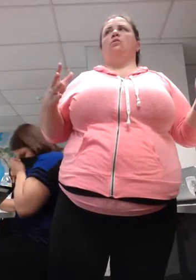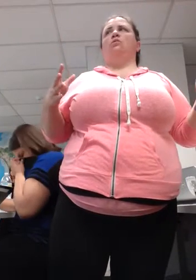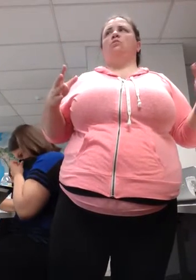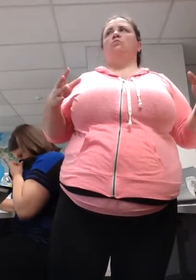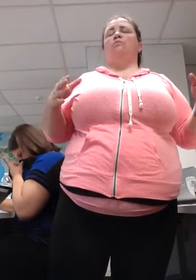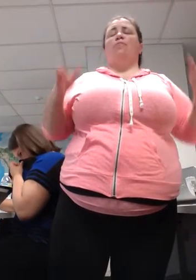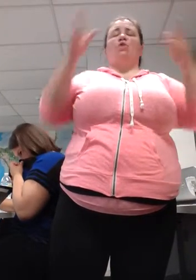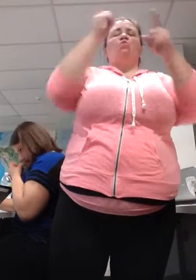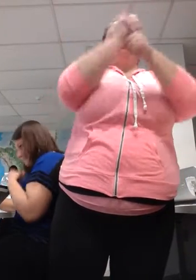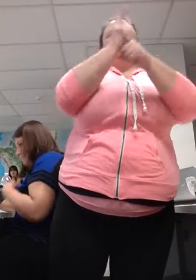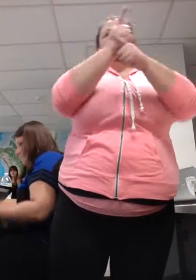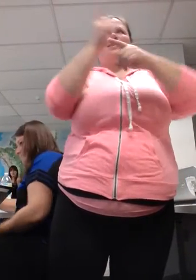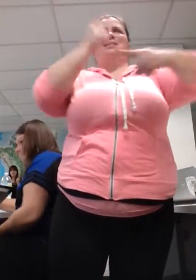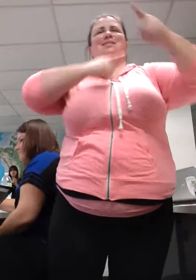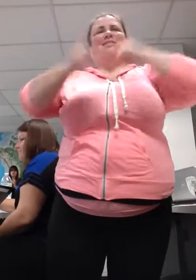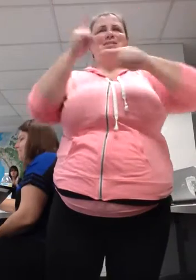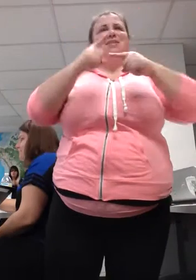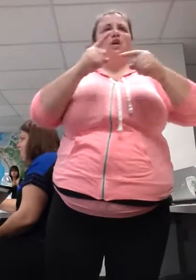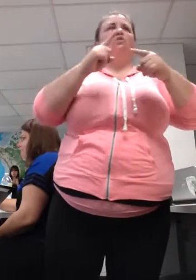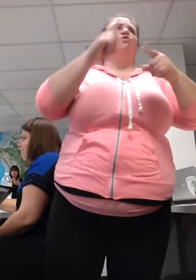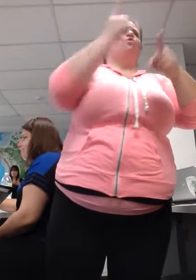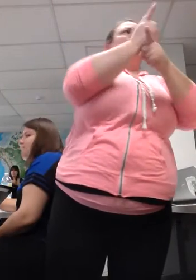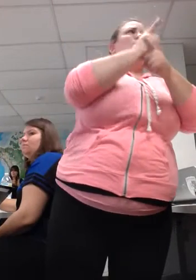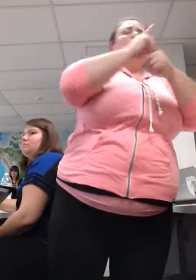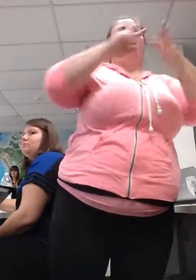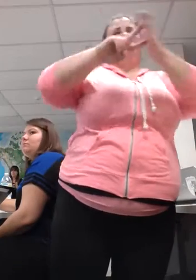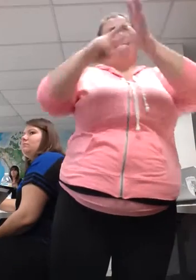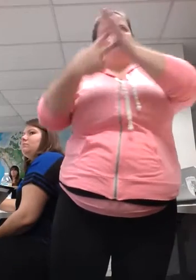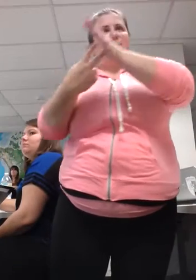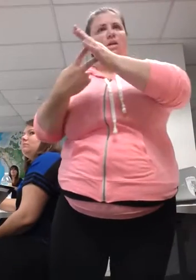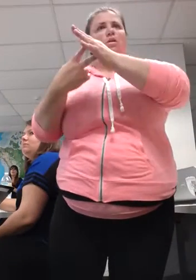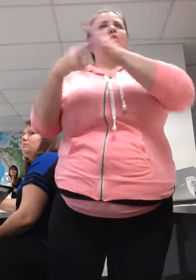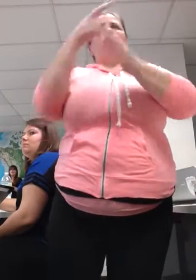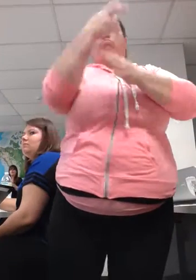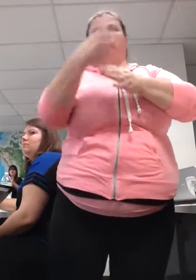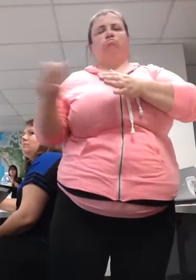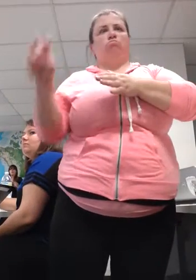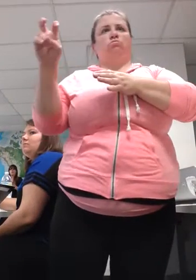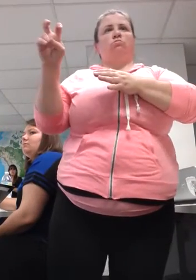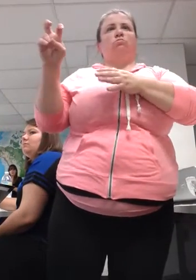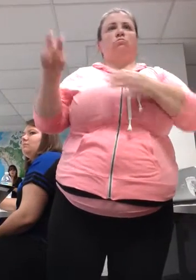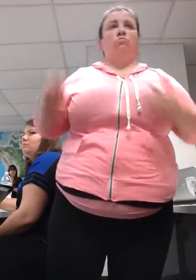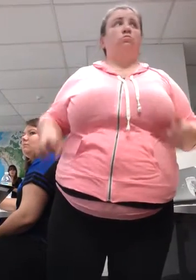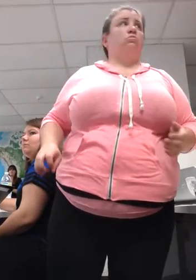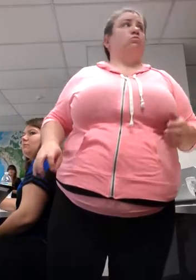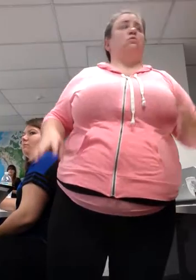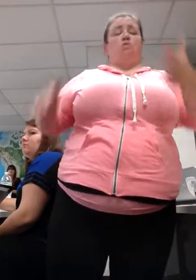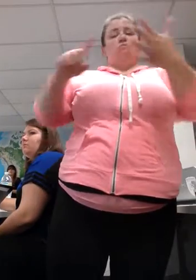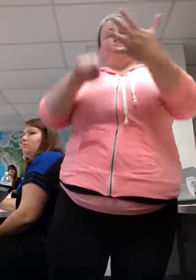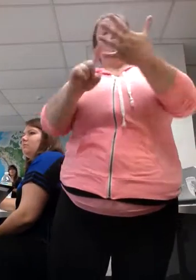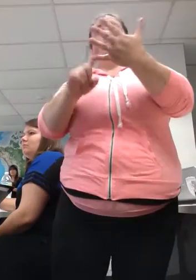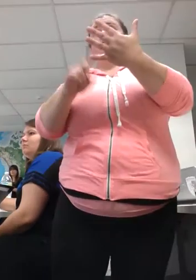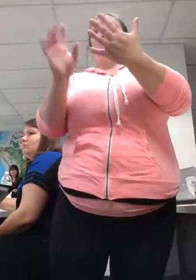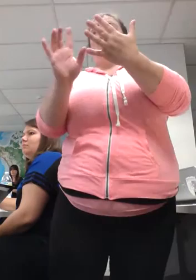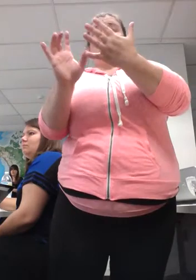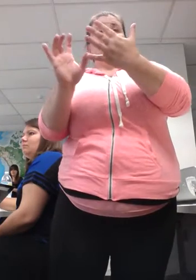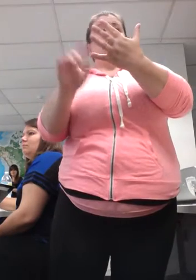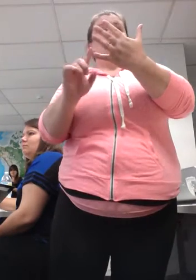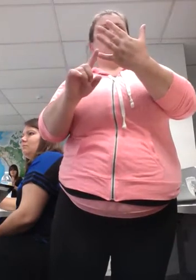right meaning. And that would make it grammatically correct. The fifth C, or the sixth C, is conceptual